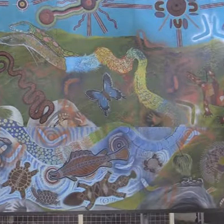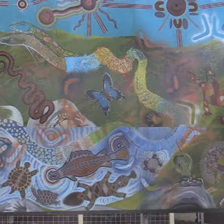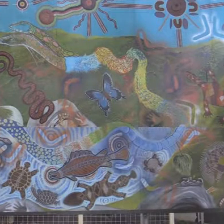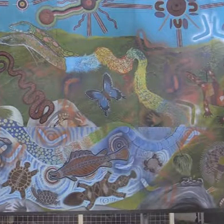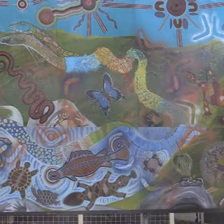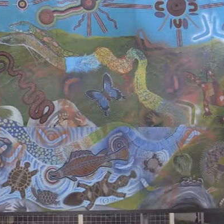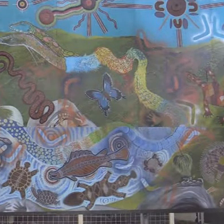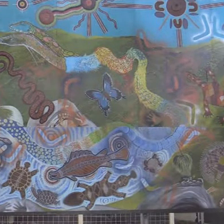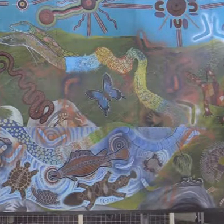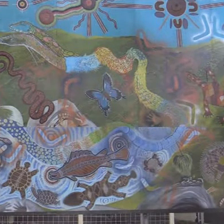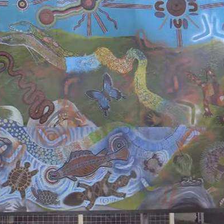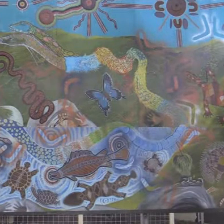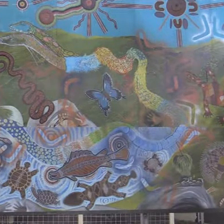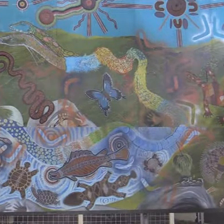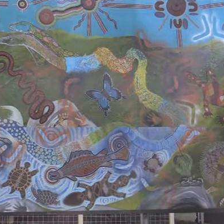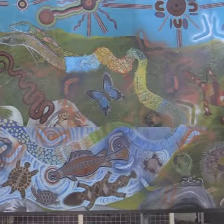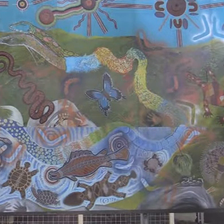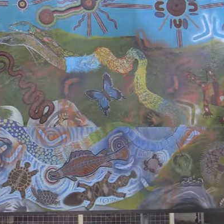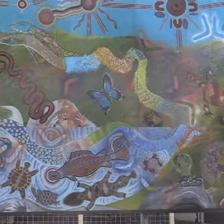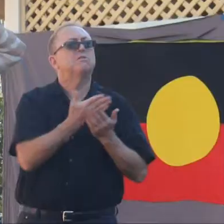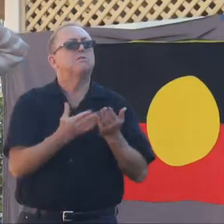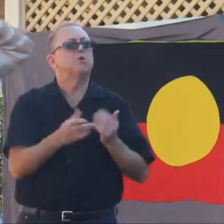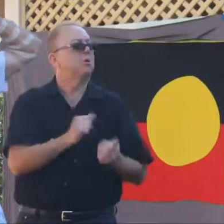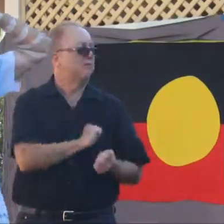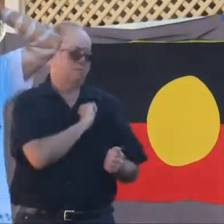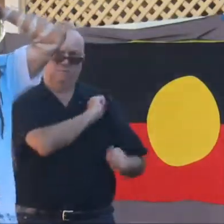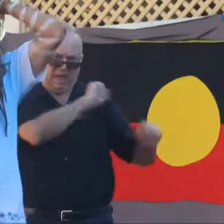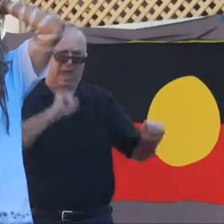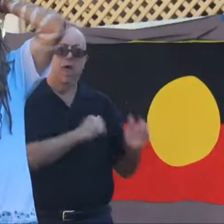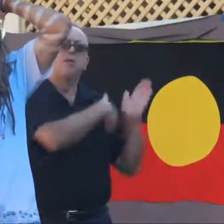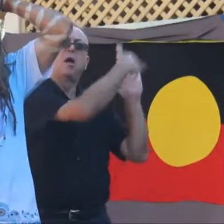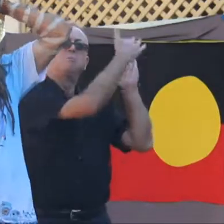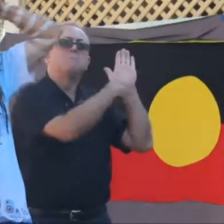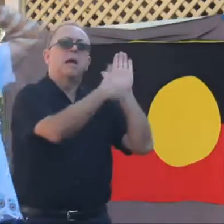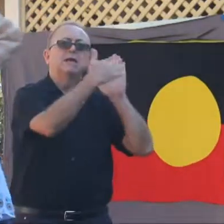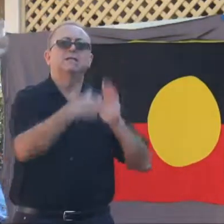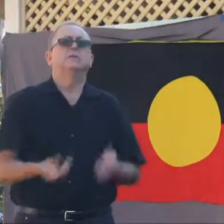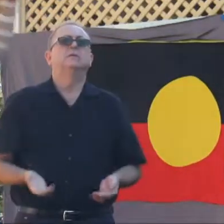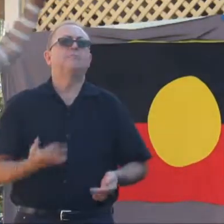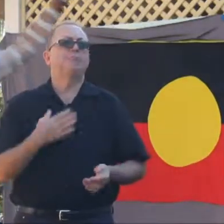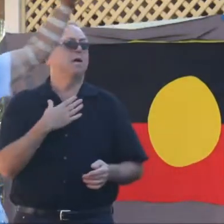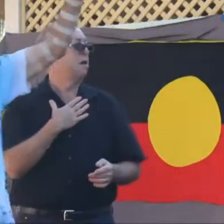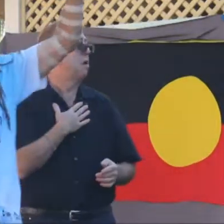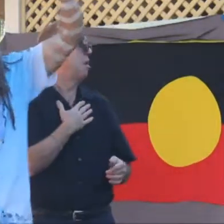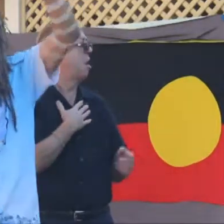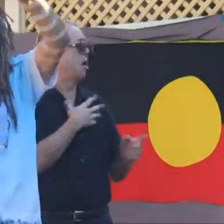share a little bit of this story of our painting. I have done the symbols up the top.